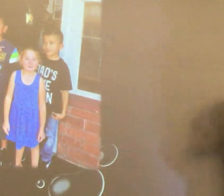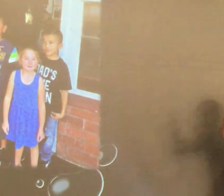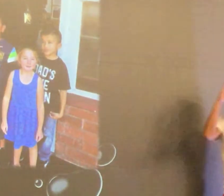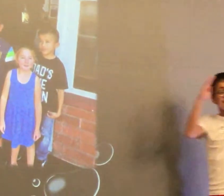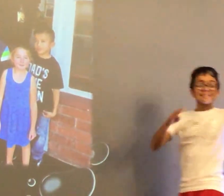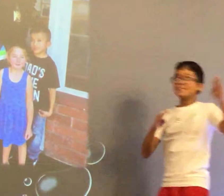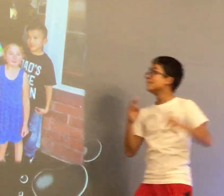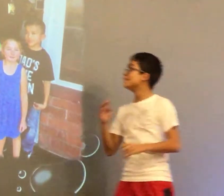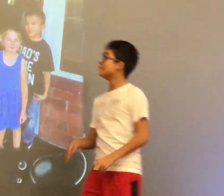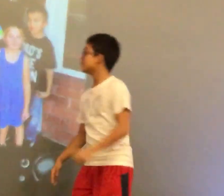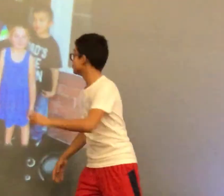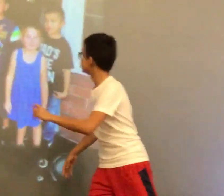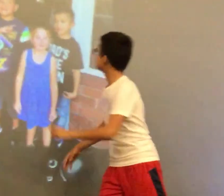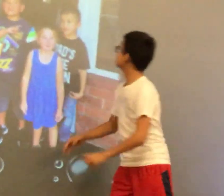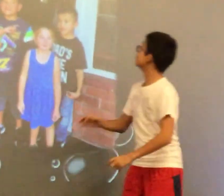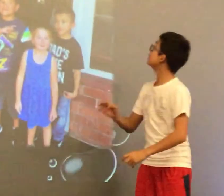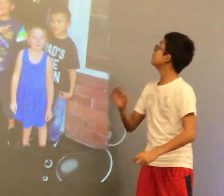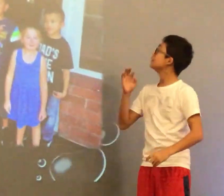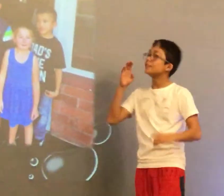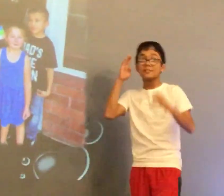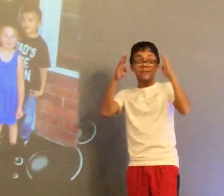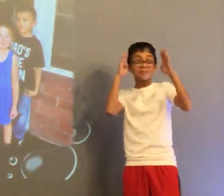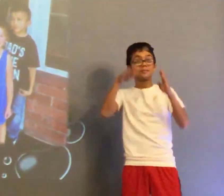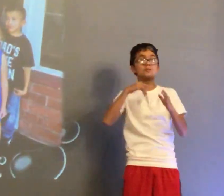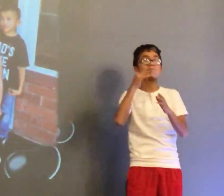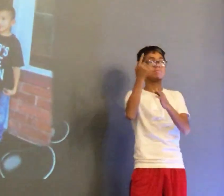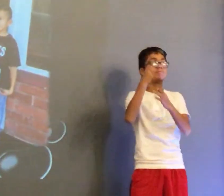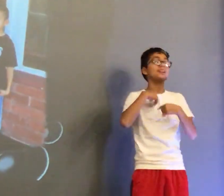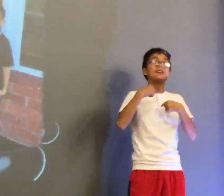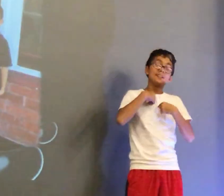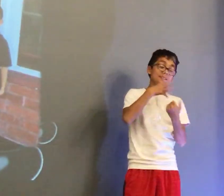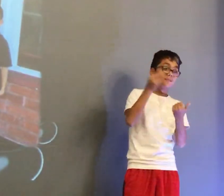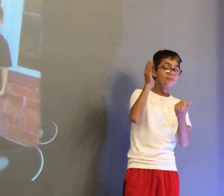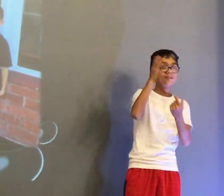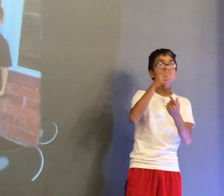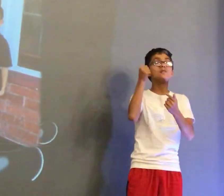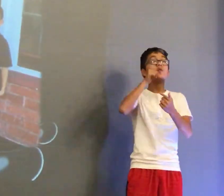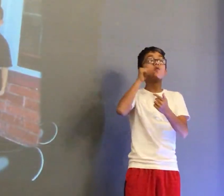Hi, everyone. Oh, all right. Hello, everyone.